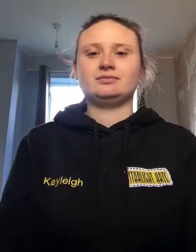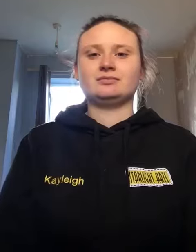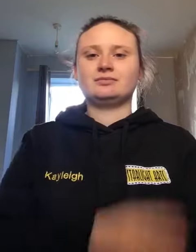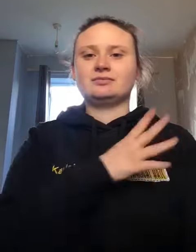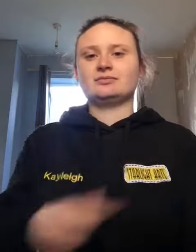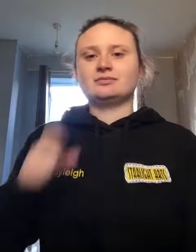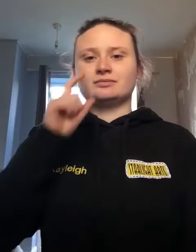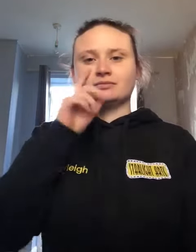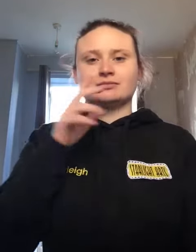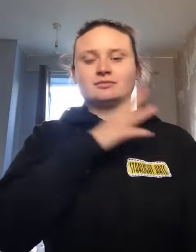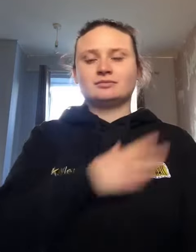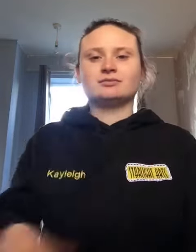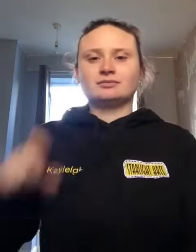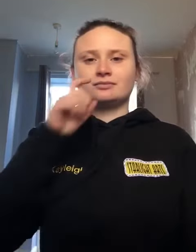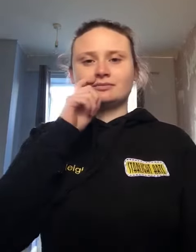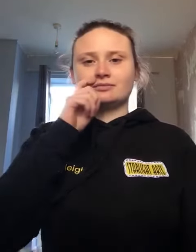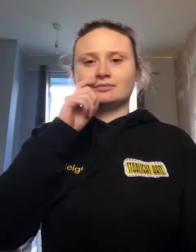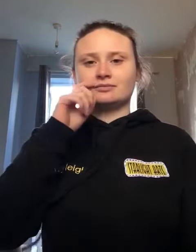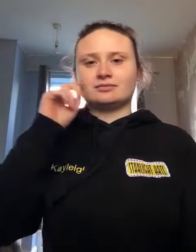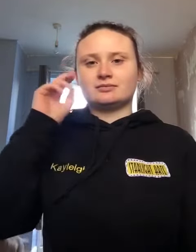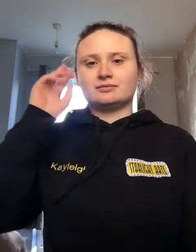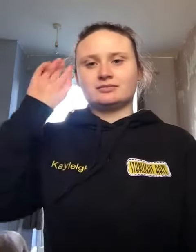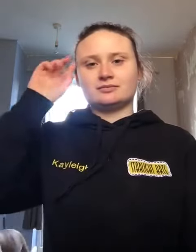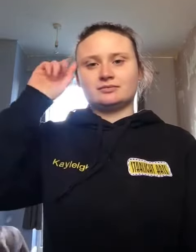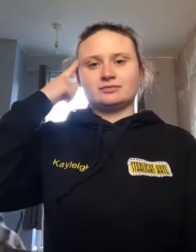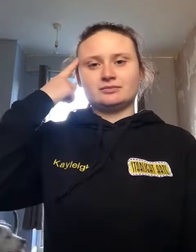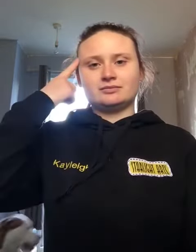I don't care, I don't care if they call me crazy,